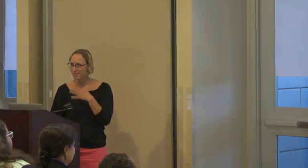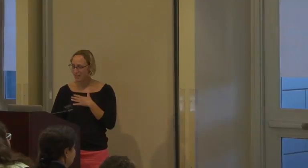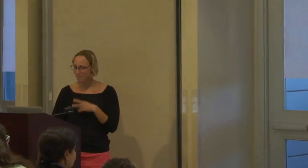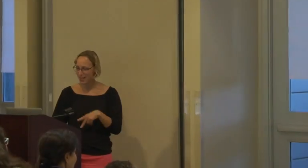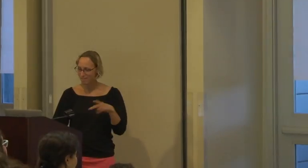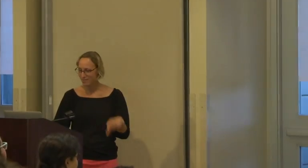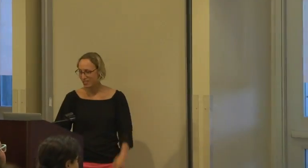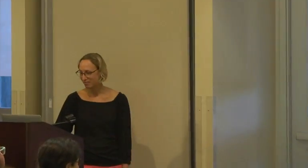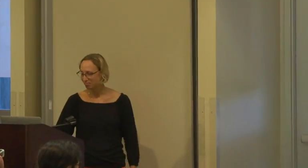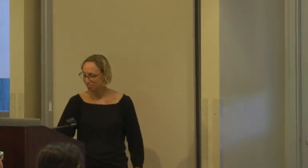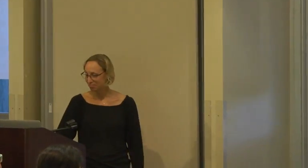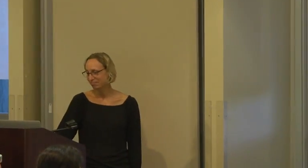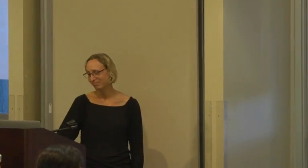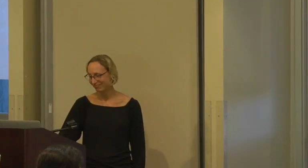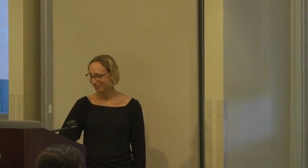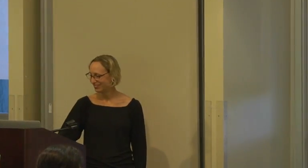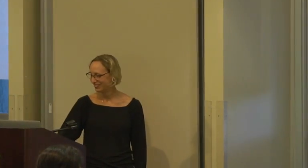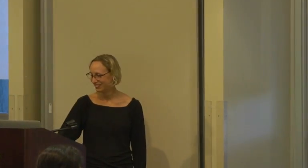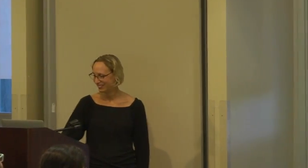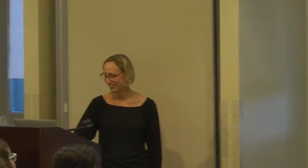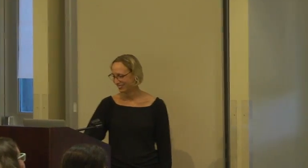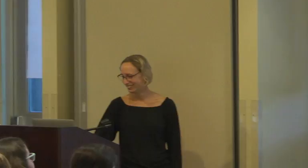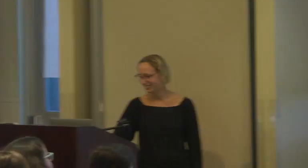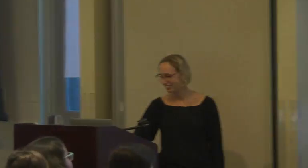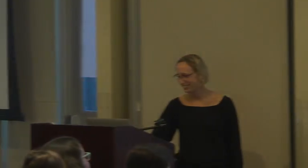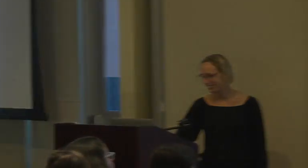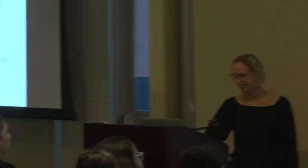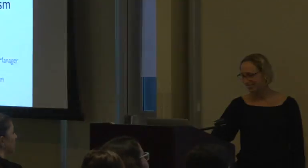Here, I'm done. Like, mentally, I'm...